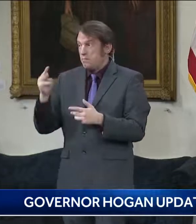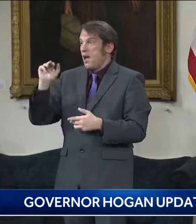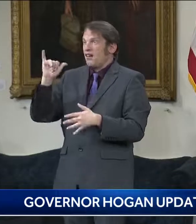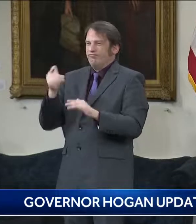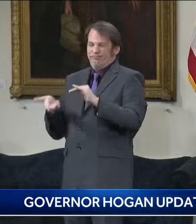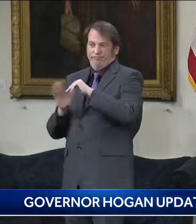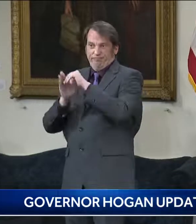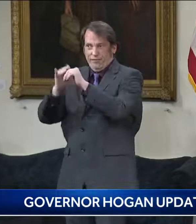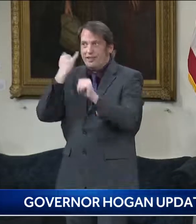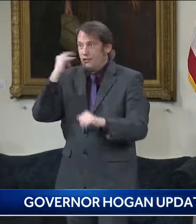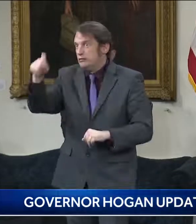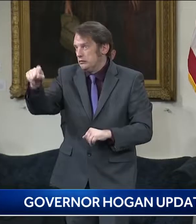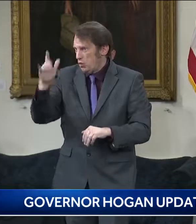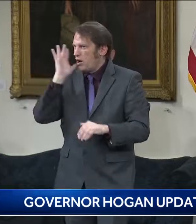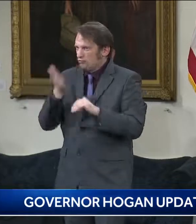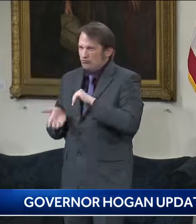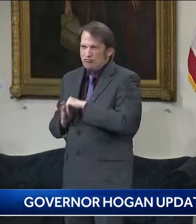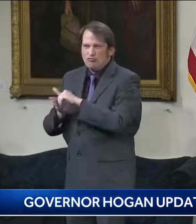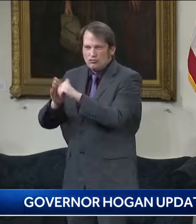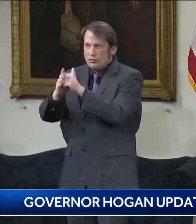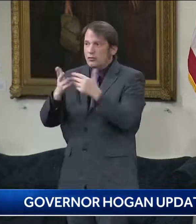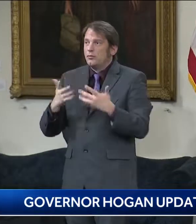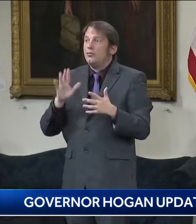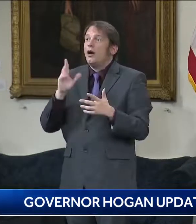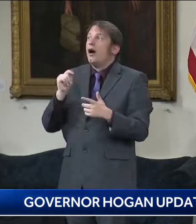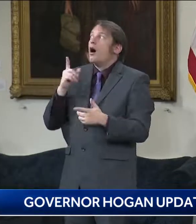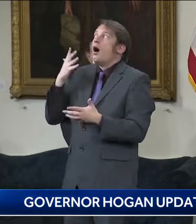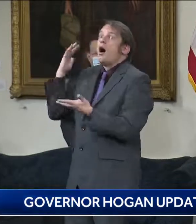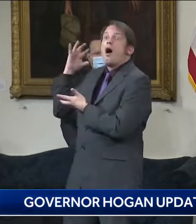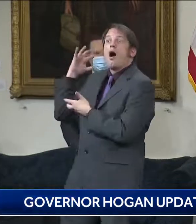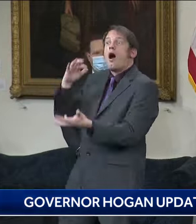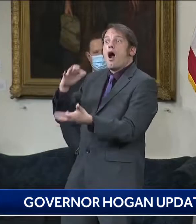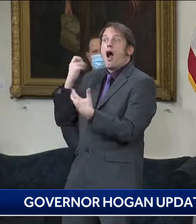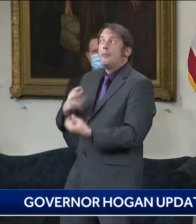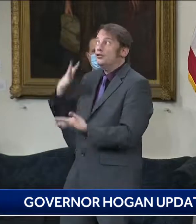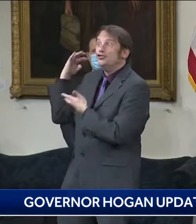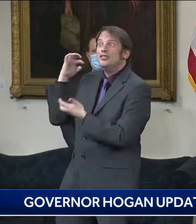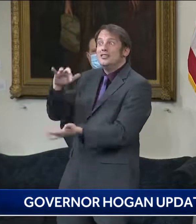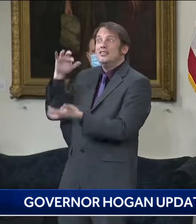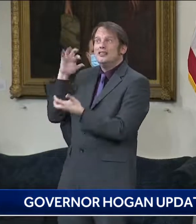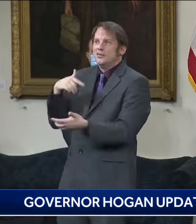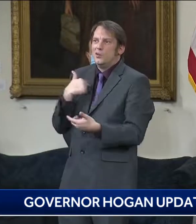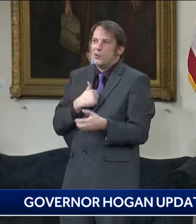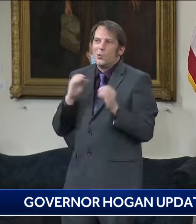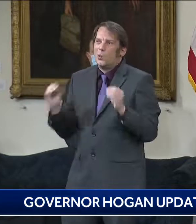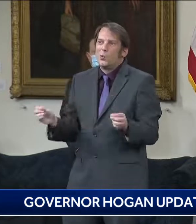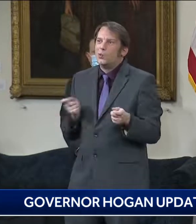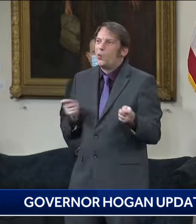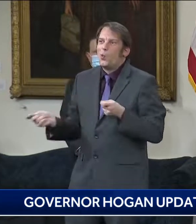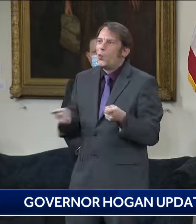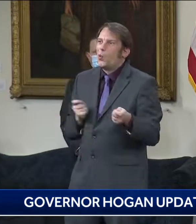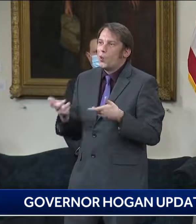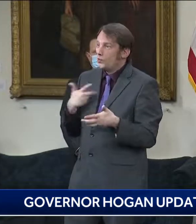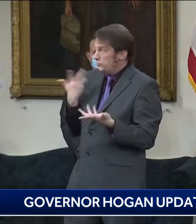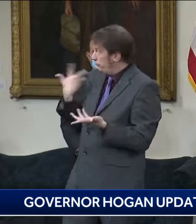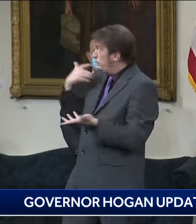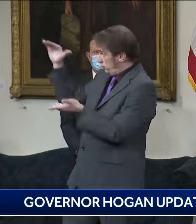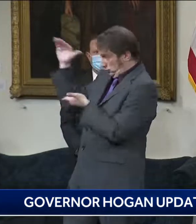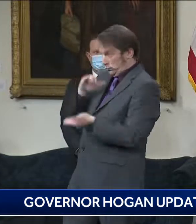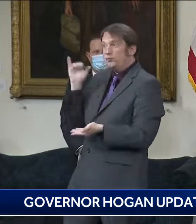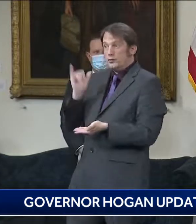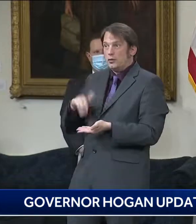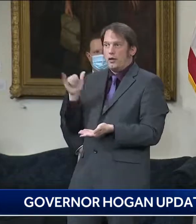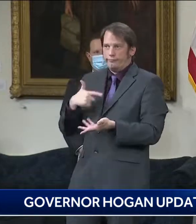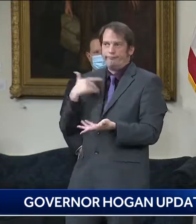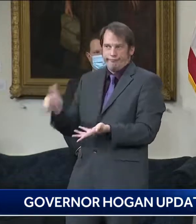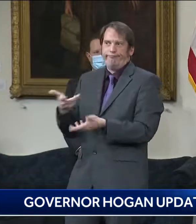get it going, but I have no control over it. I can only, uh, you know, hope that what they're telling us is, is factual and I guess, maybe it's trust,